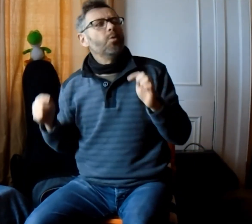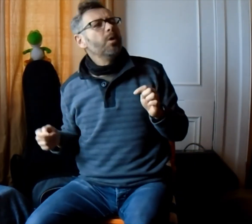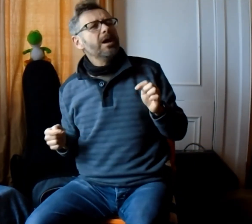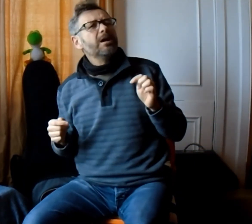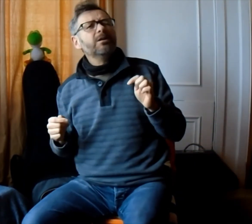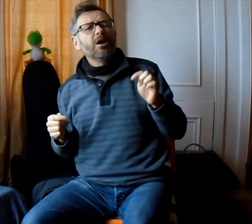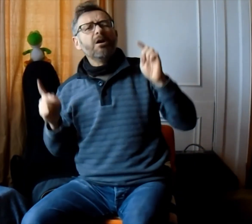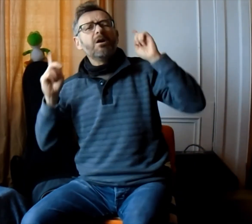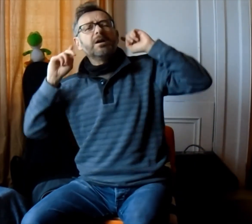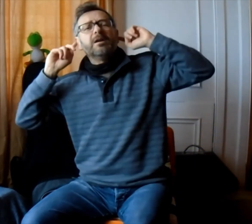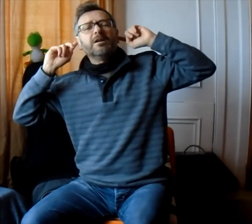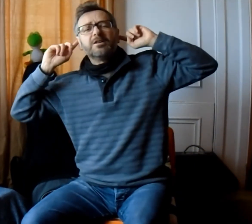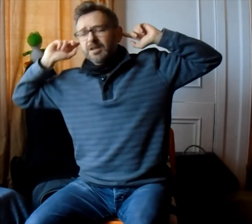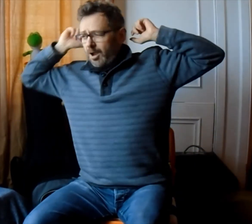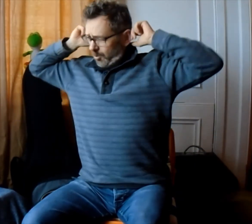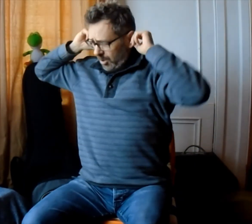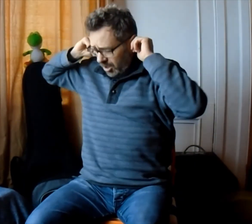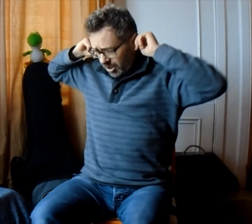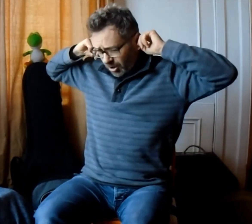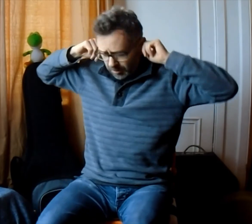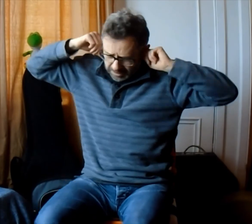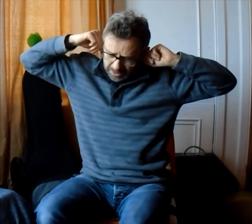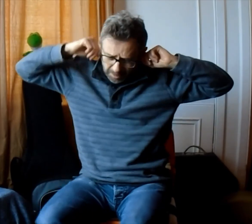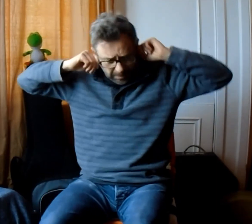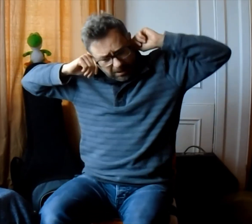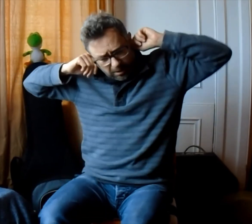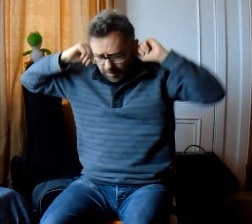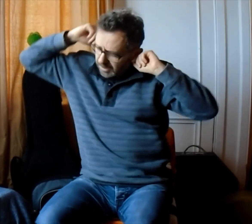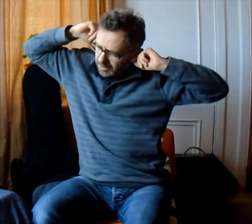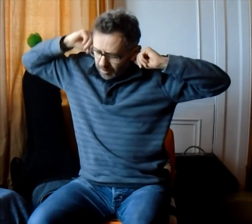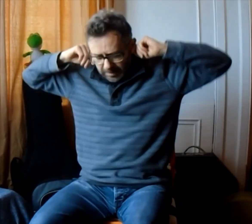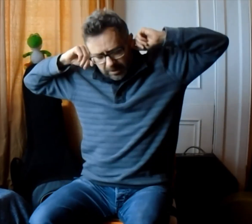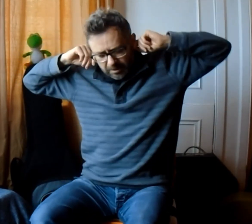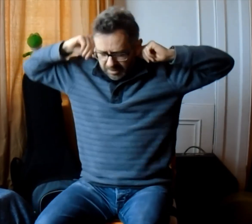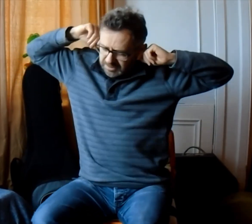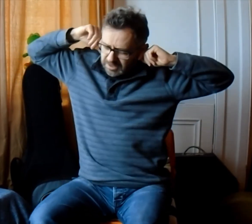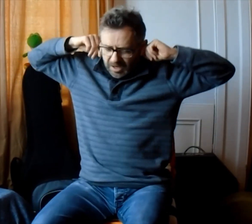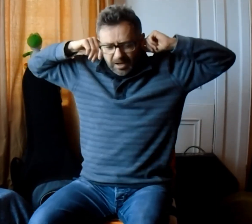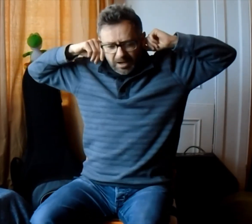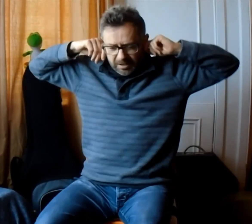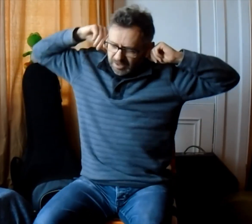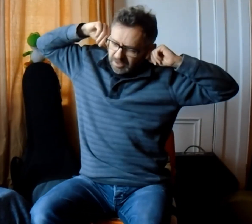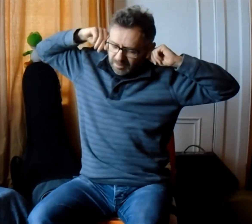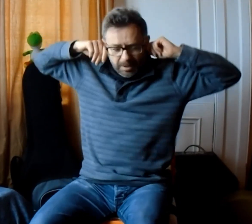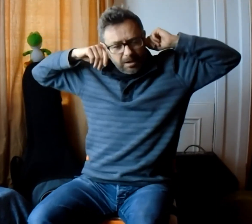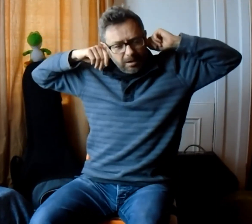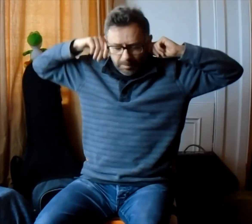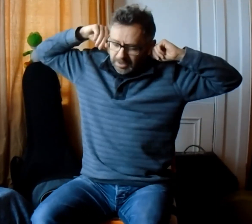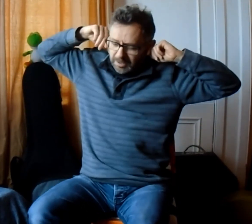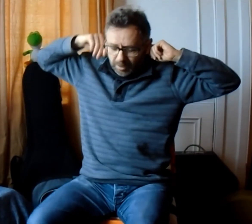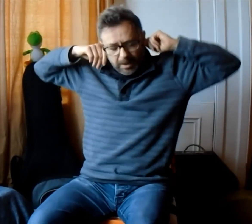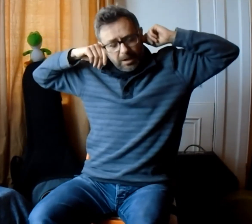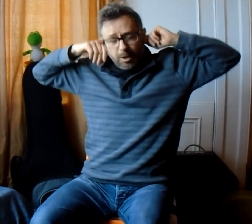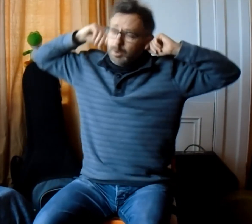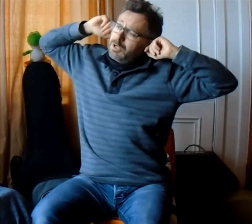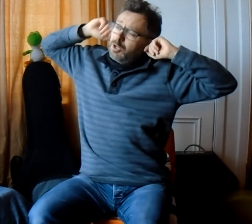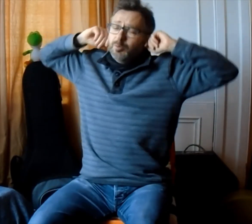Wiggle your ears! Wiggle, wiggle, wiggle Wiggle your ears together. wiggle wiggle wiggle wiggle